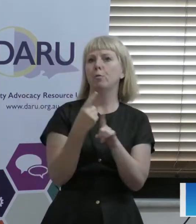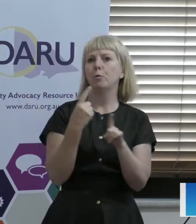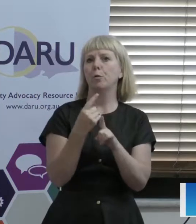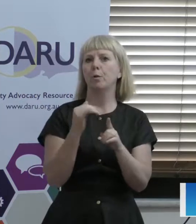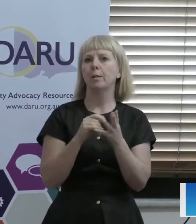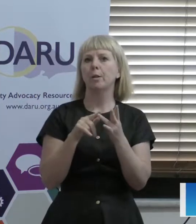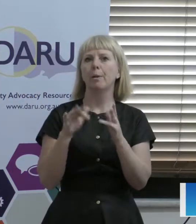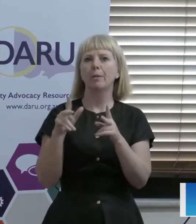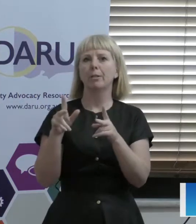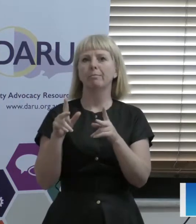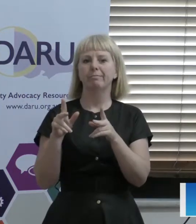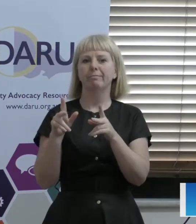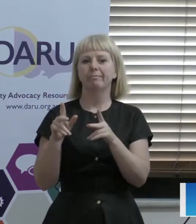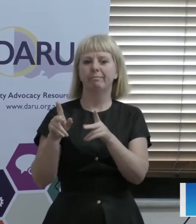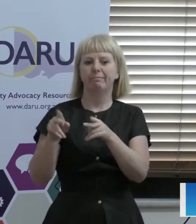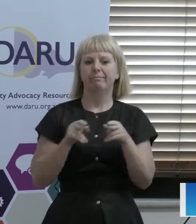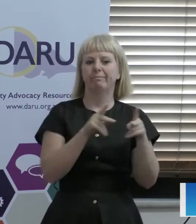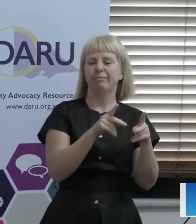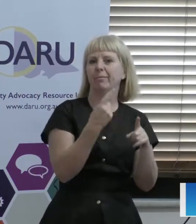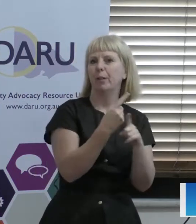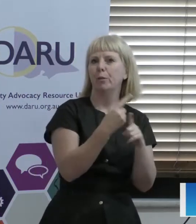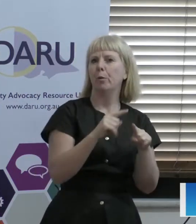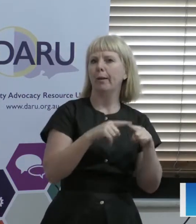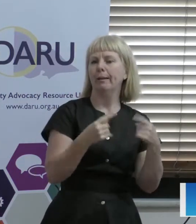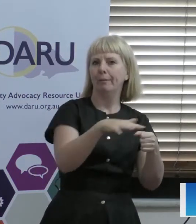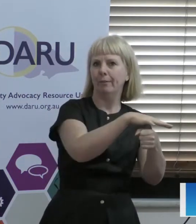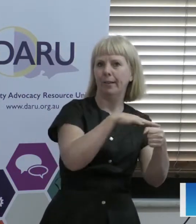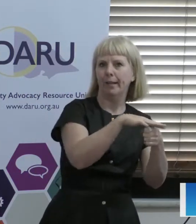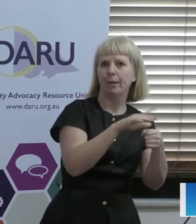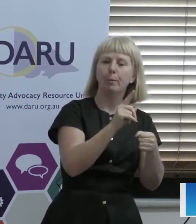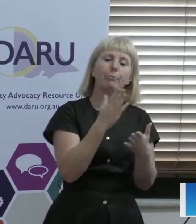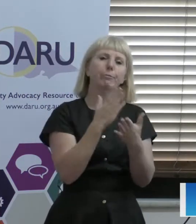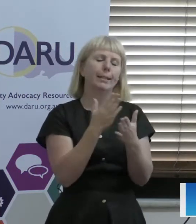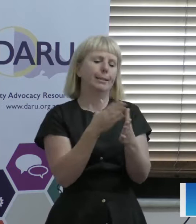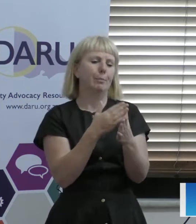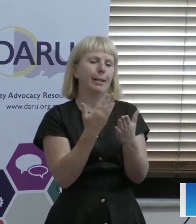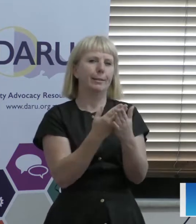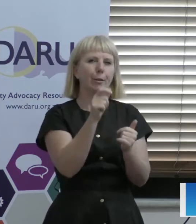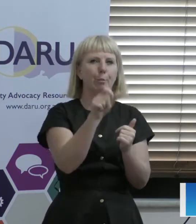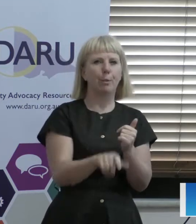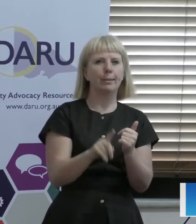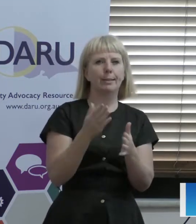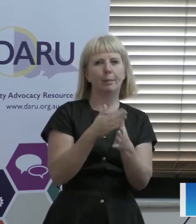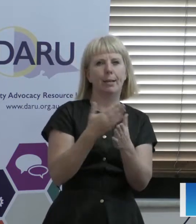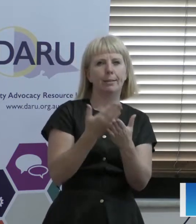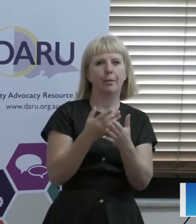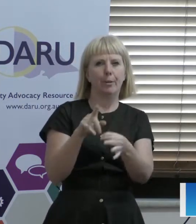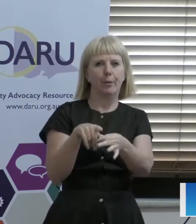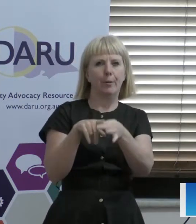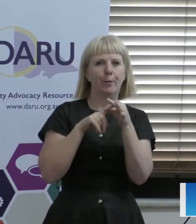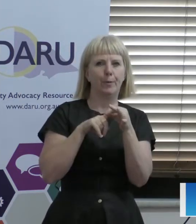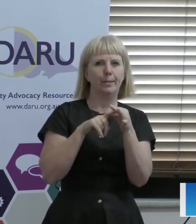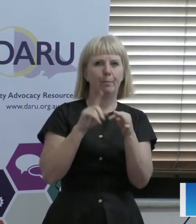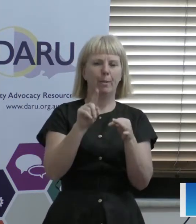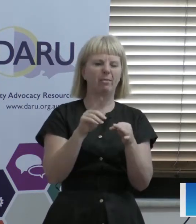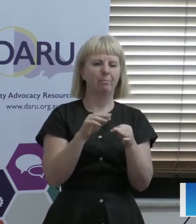conversation offline. But again, that's just connecting people, know, finding the right person who's got the experience and making it possible for them to help you with your particular